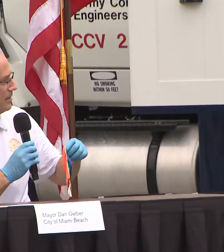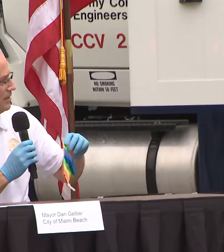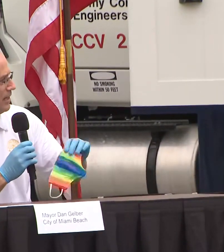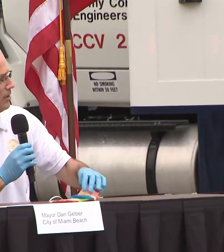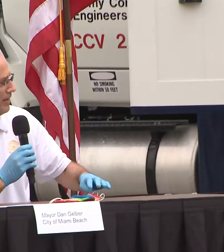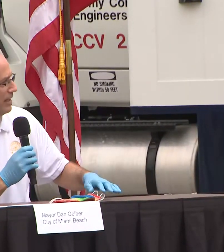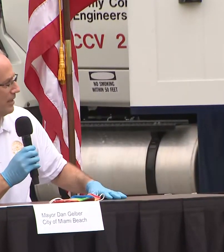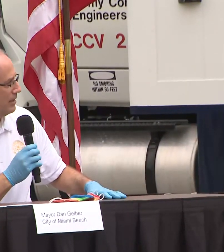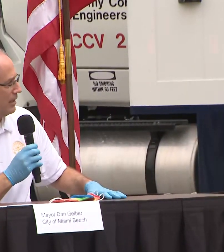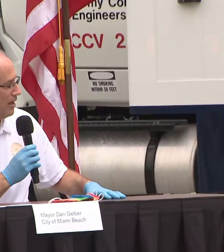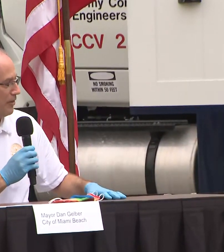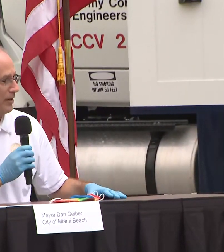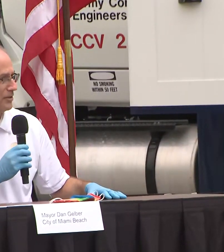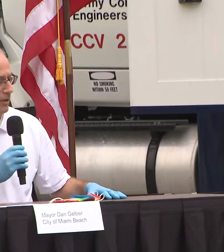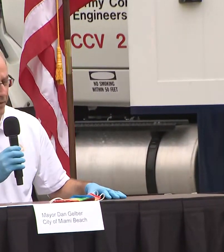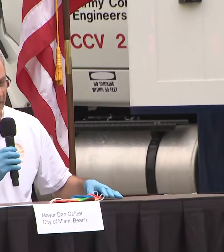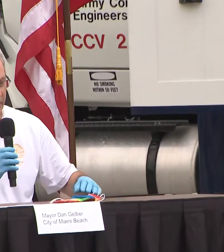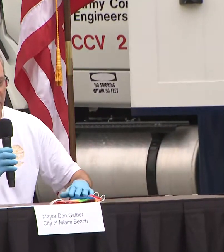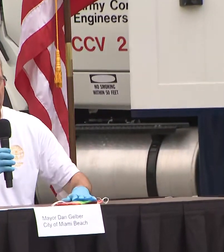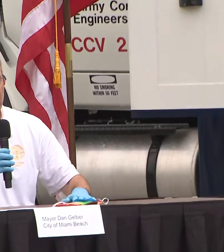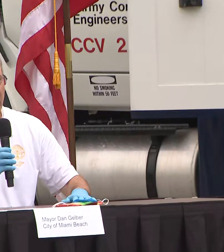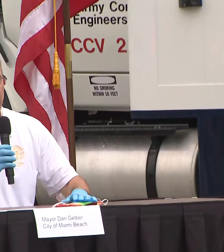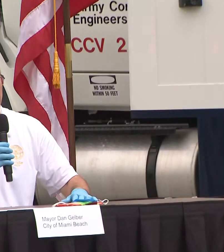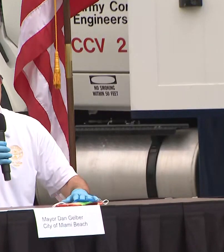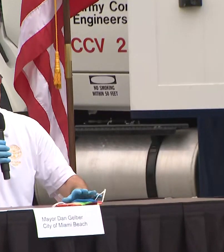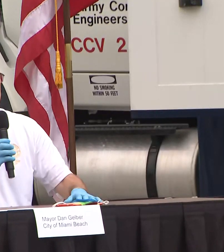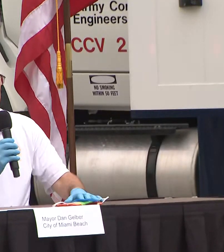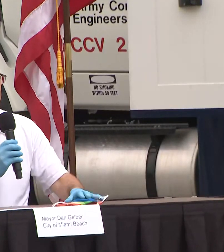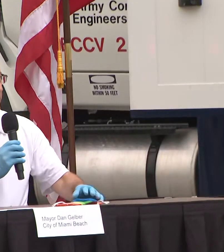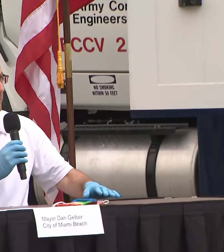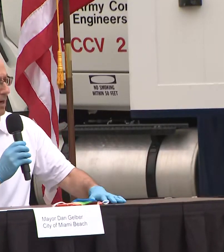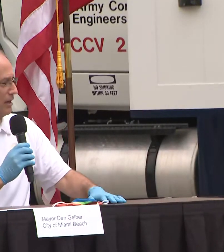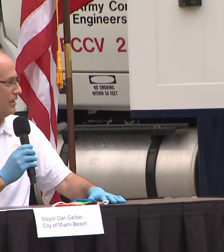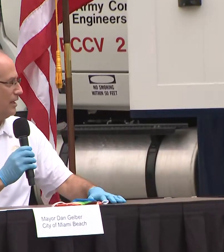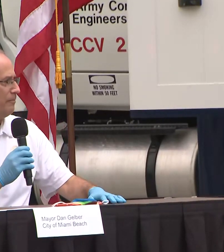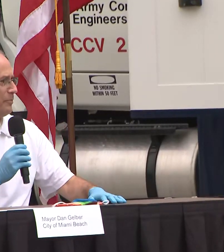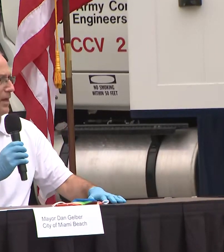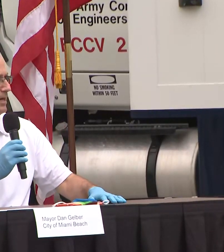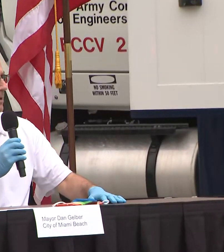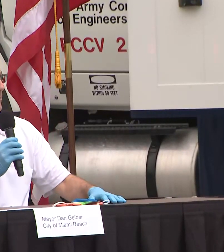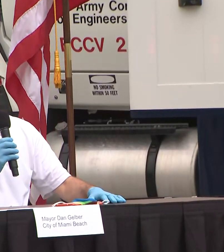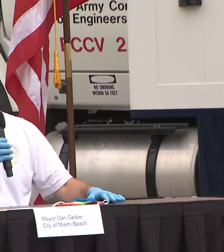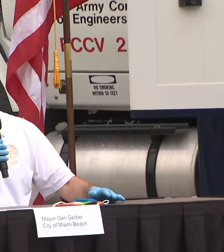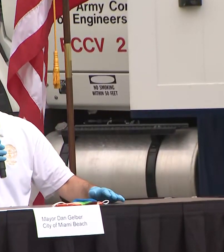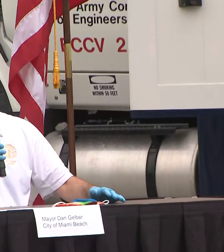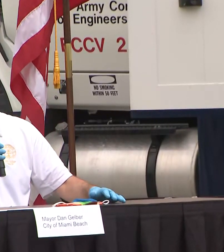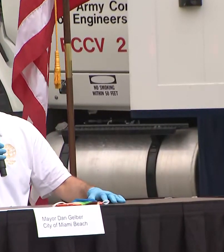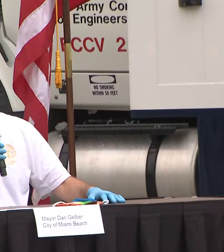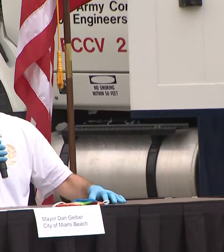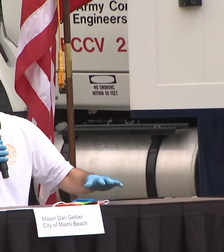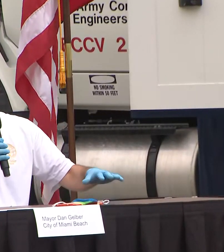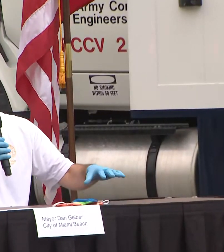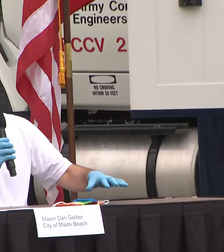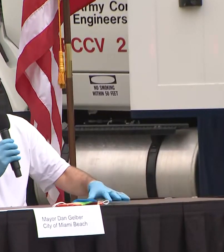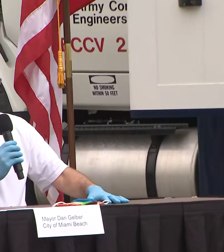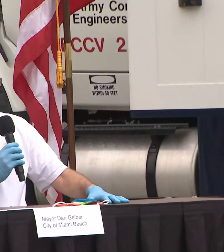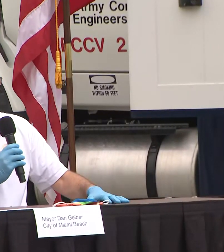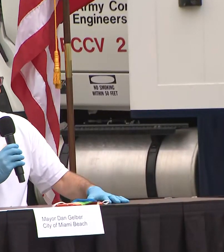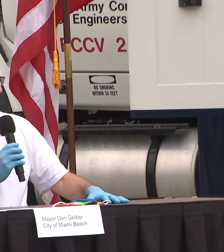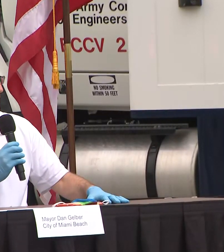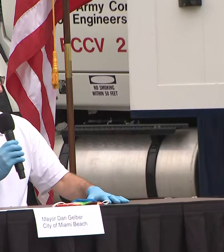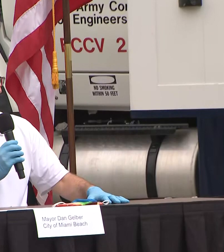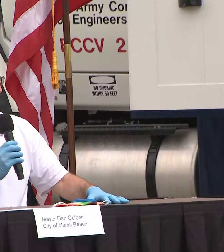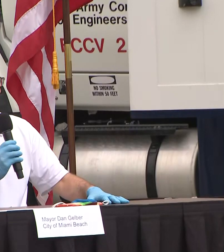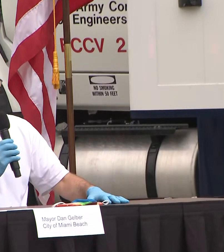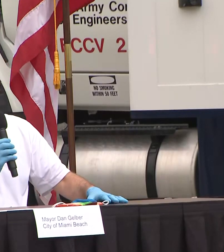is is elevated and healthier so thank you if there is a city in America not built for social distancing you are in